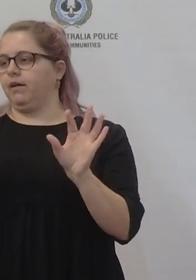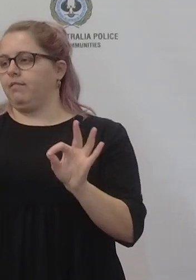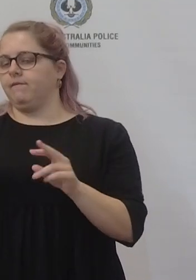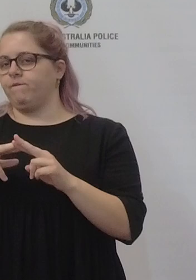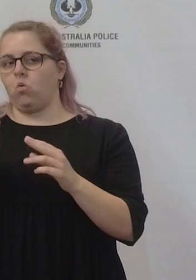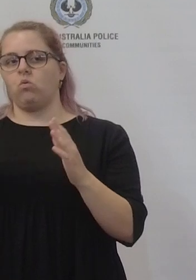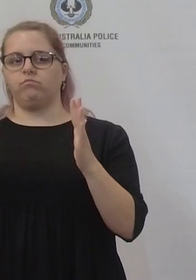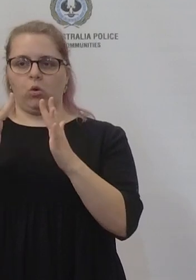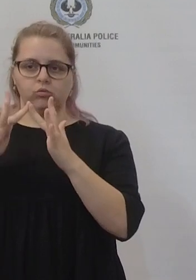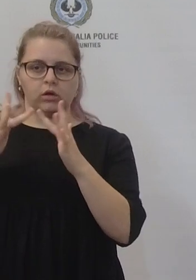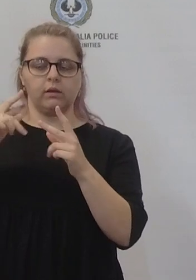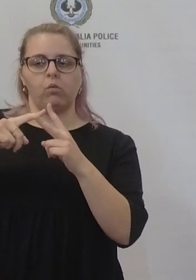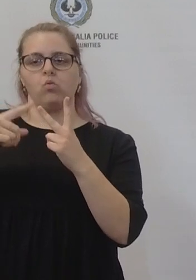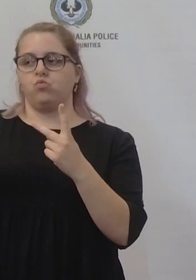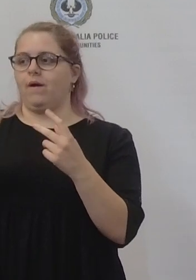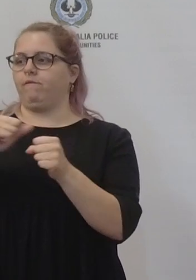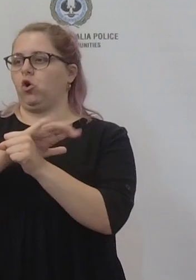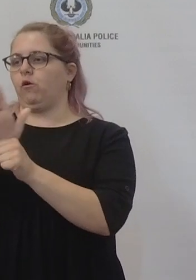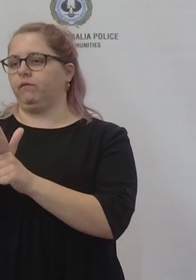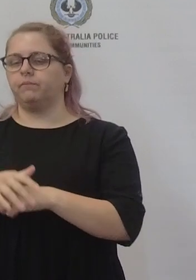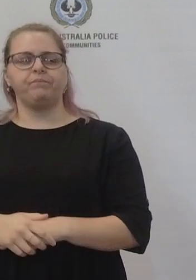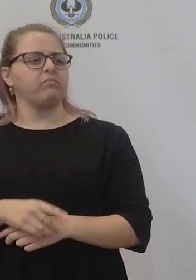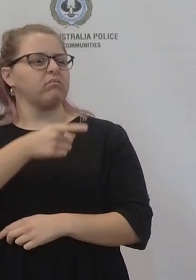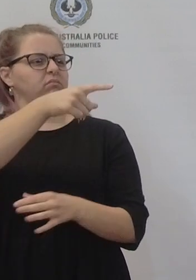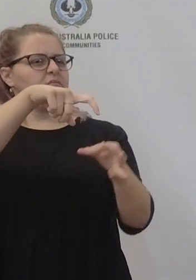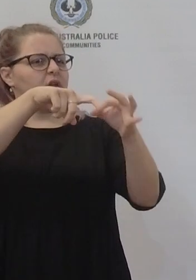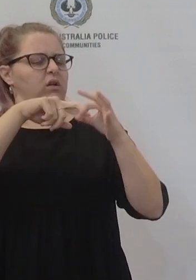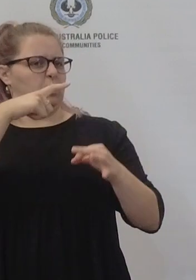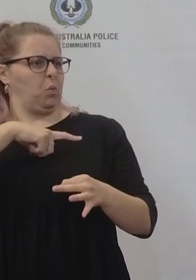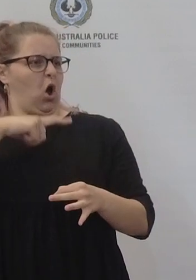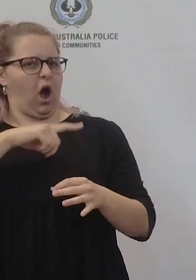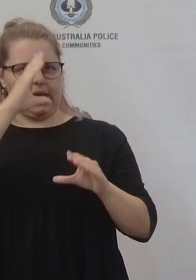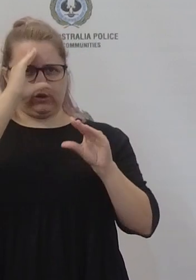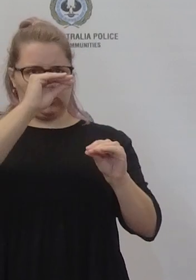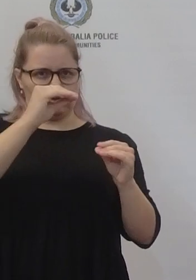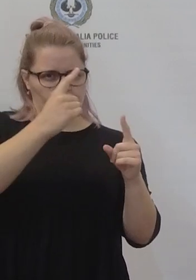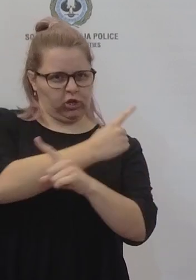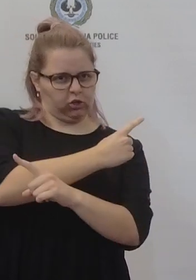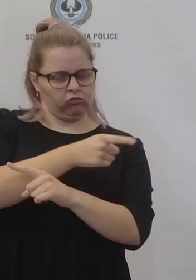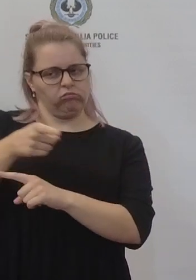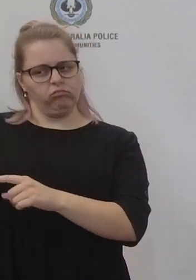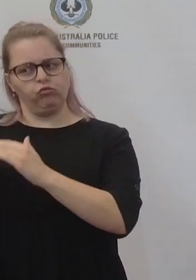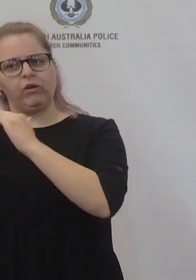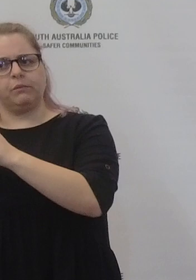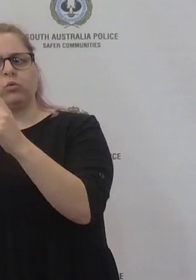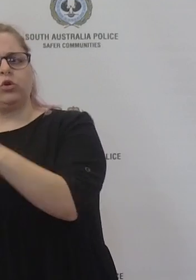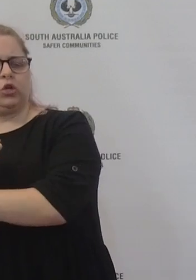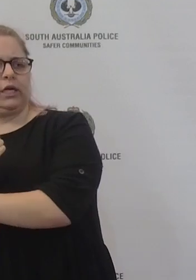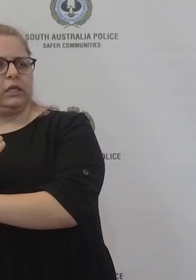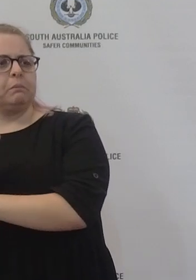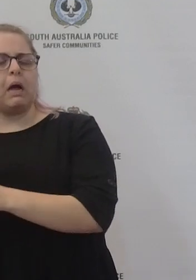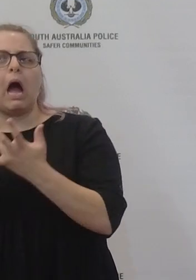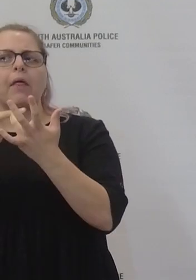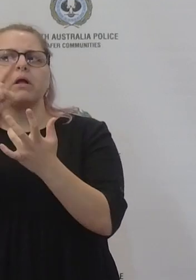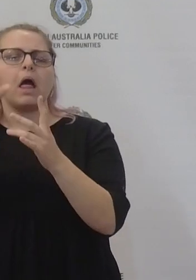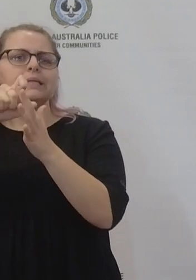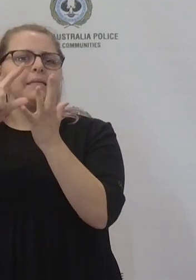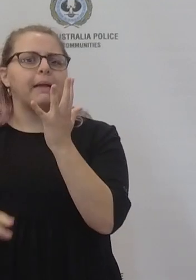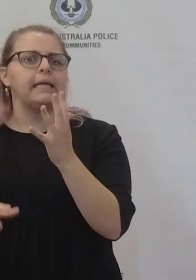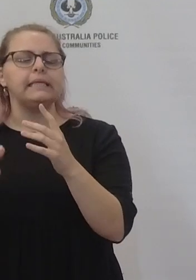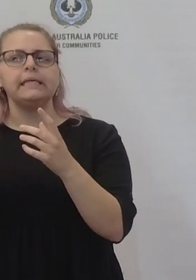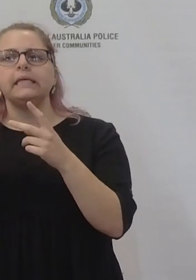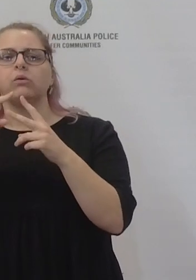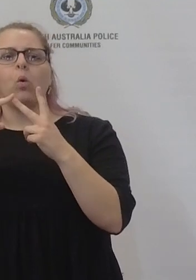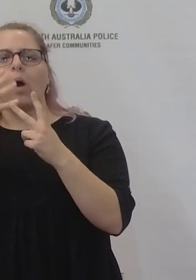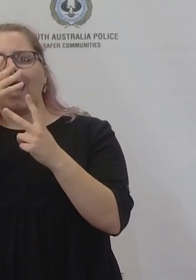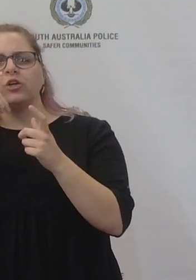just these two sectors what's so different from say education through to say disability care or even aged care?